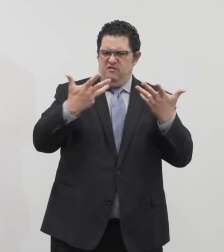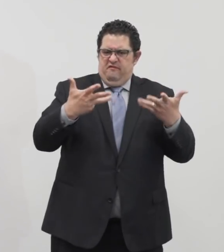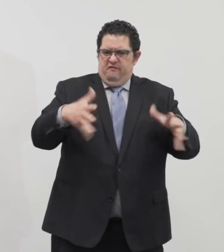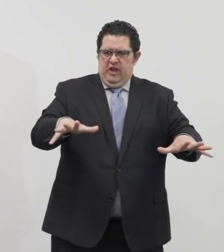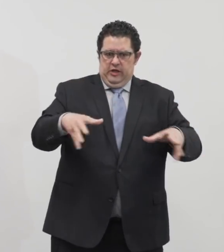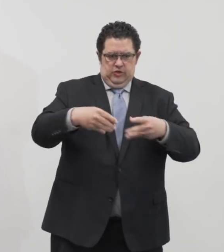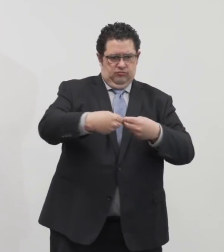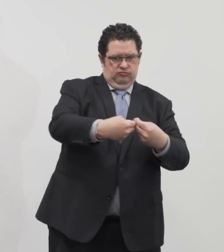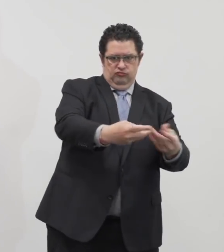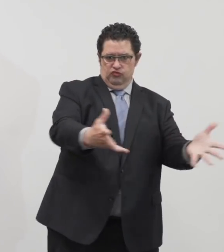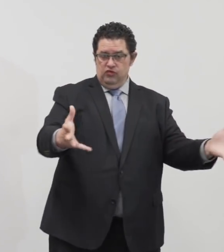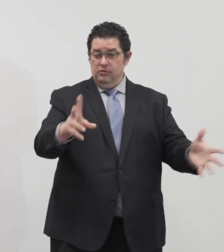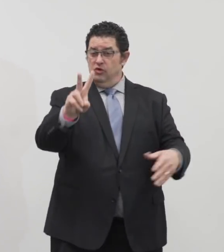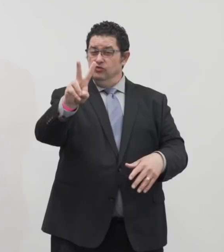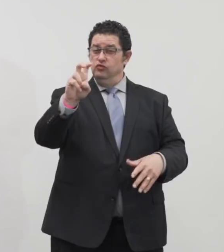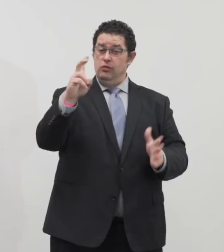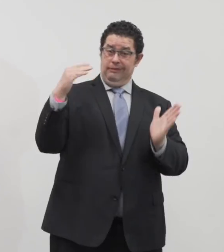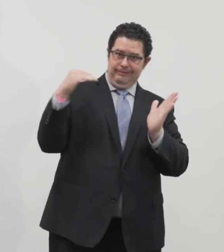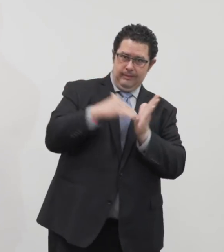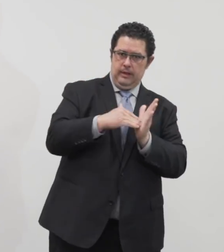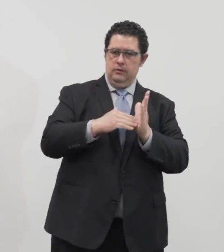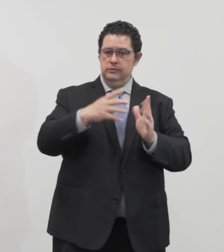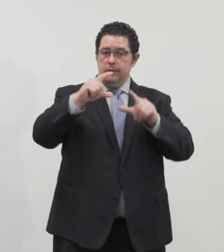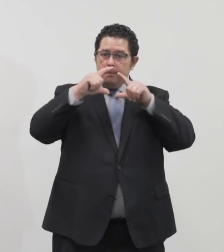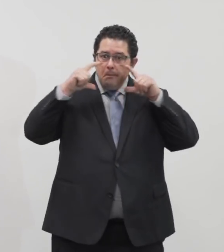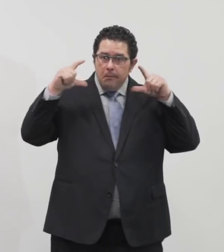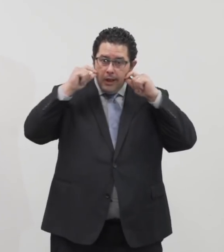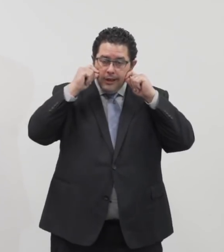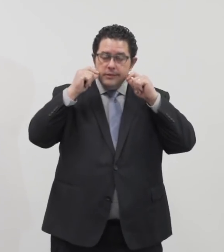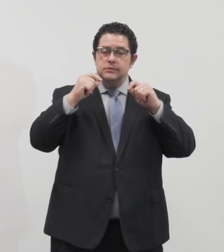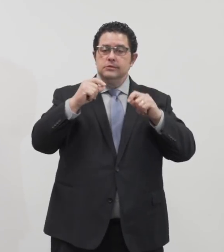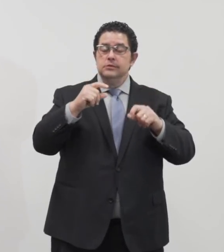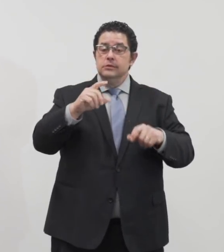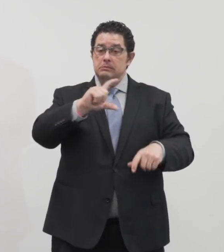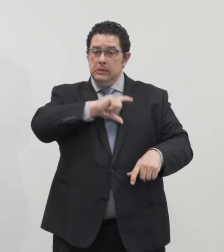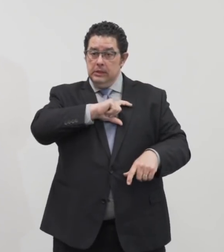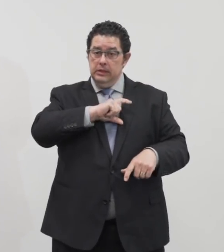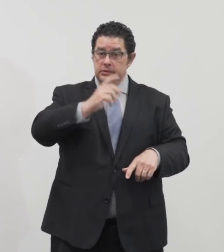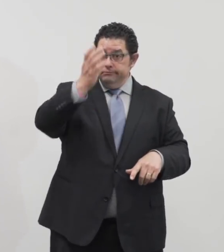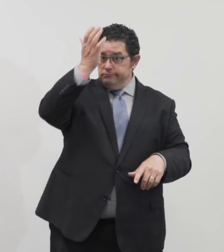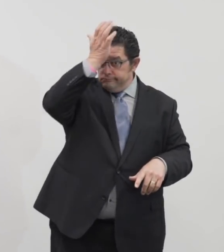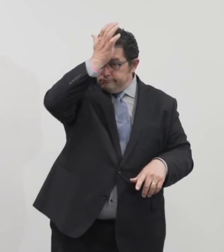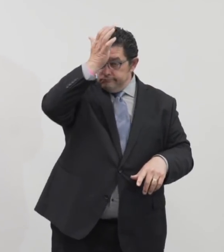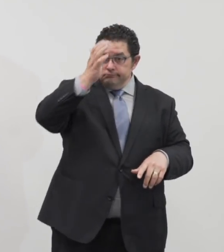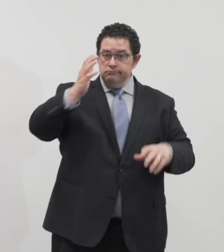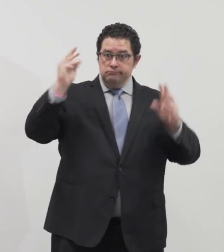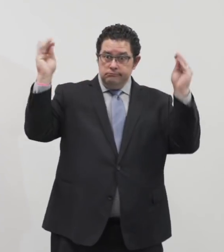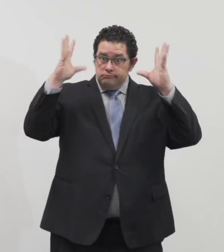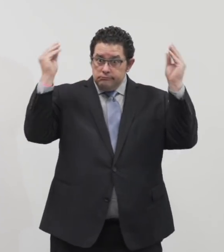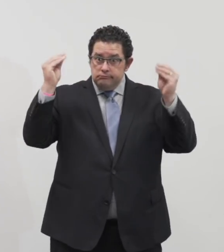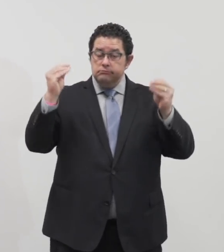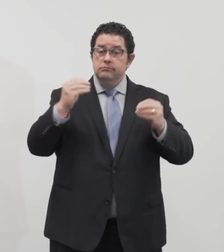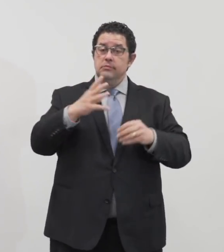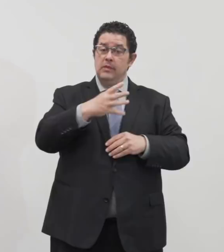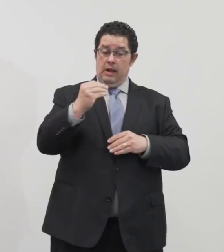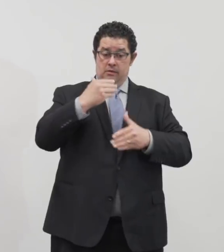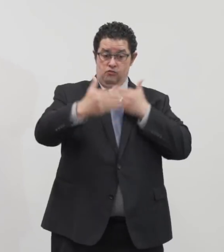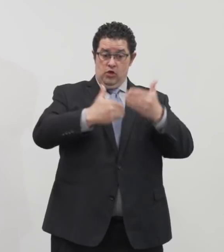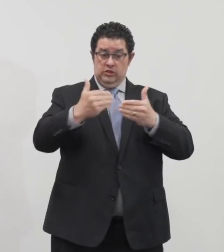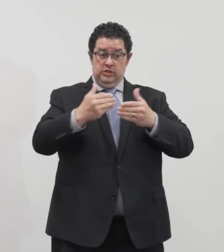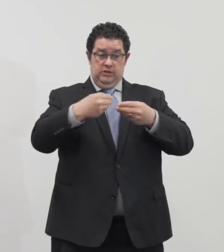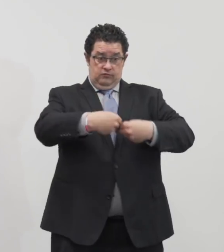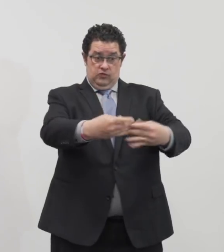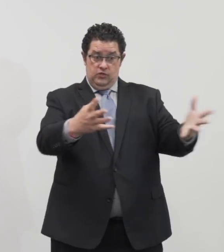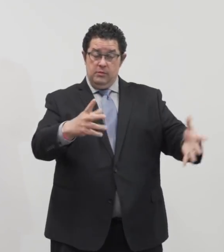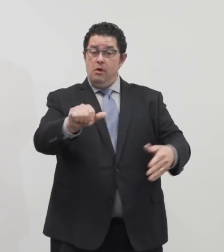hundred and sixteen thousand masks to police and first responders. We are in the process of distributing another two hundred thousand masks